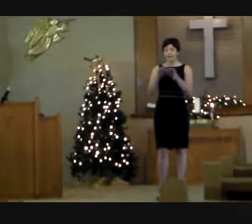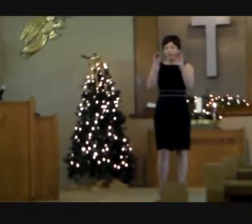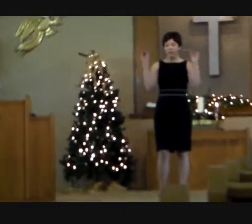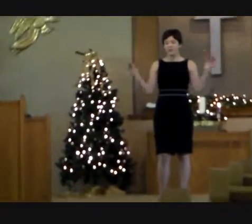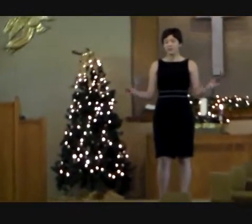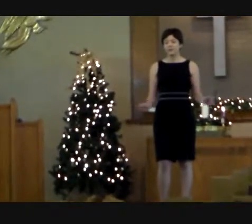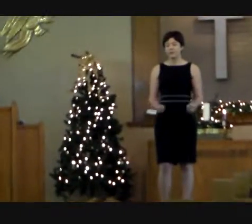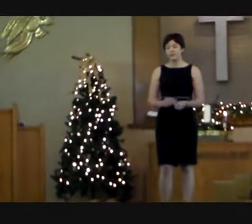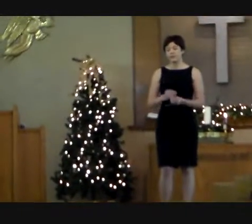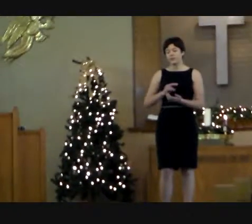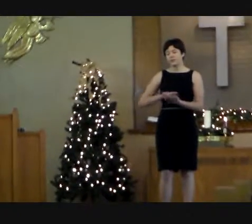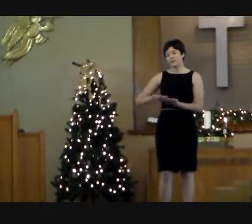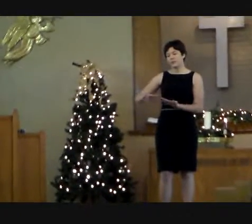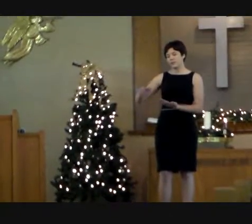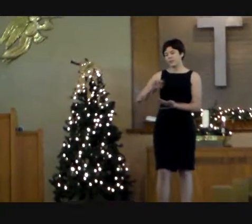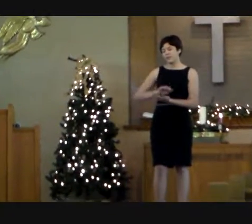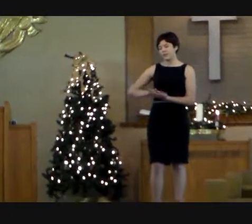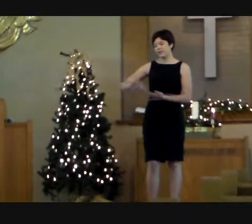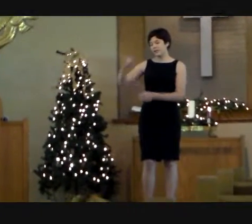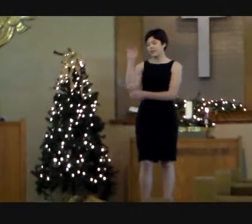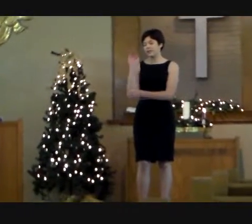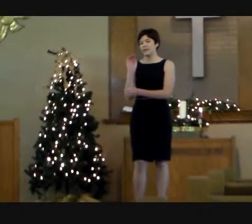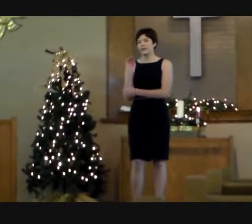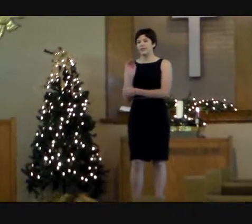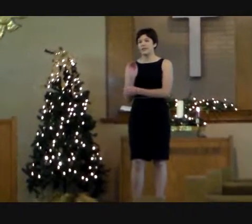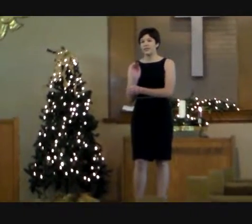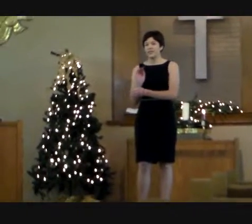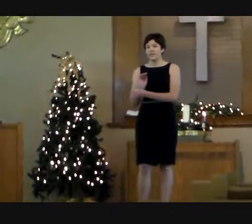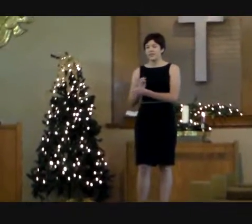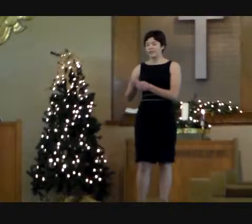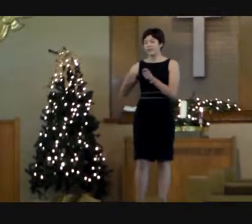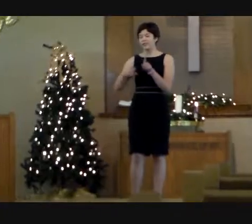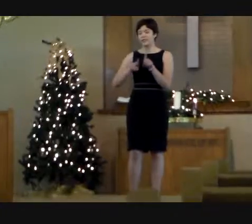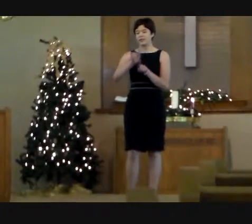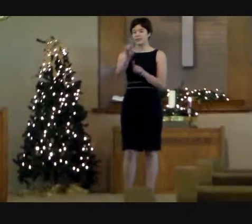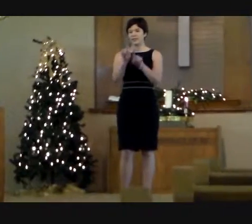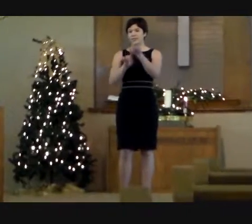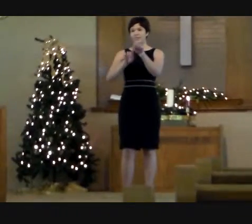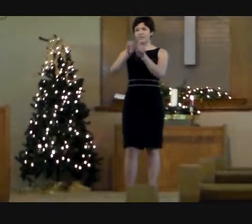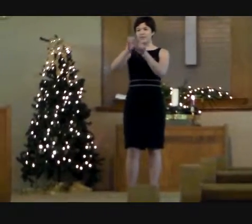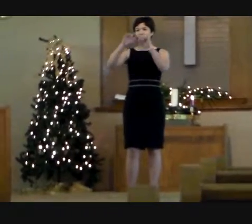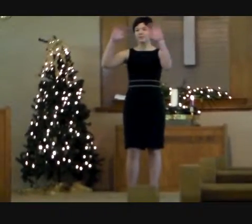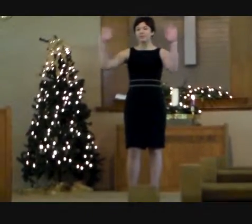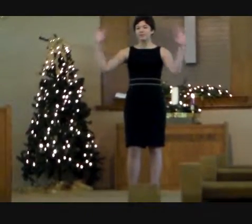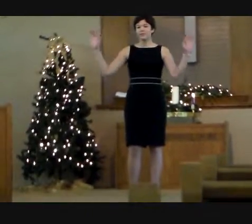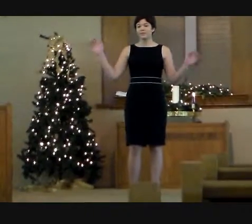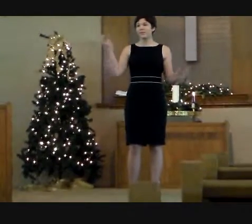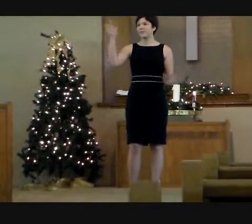Oh, holy night, the stars are brightly